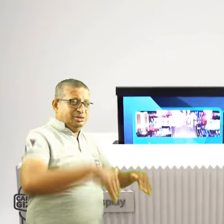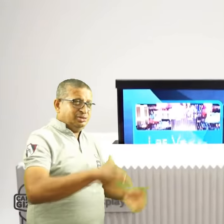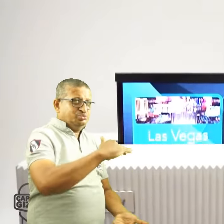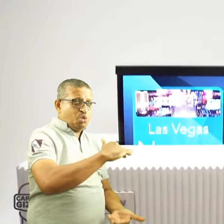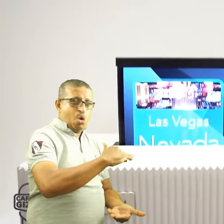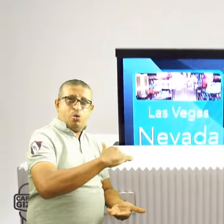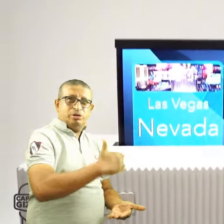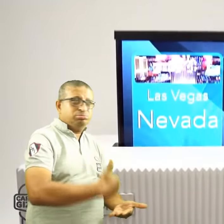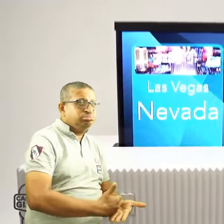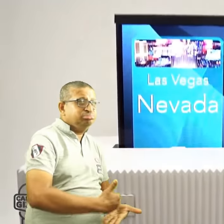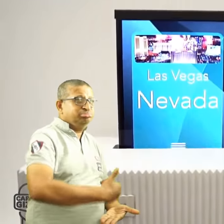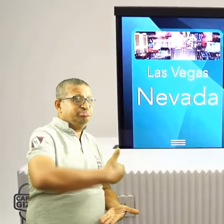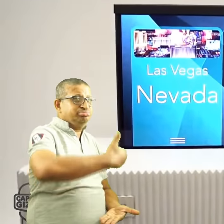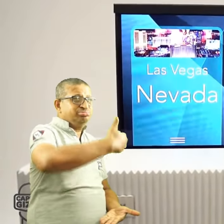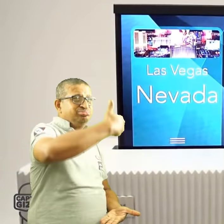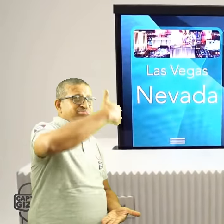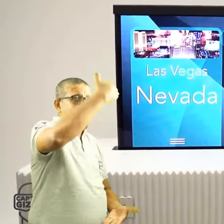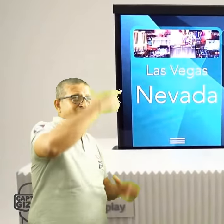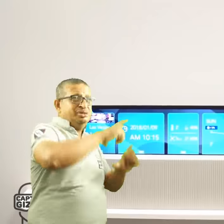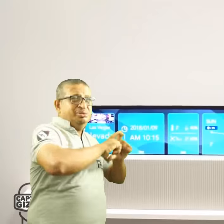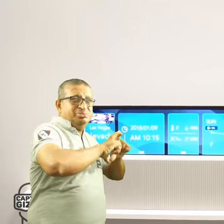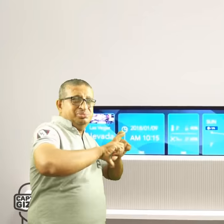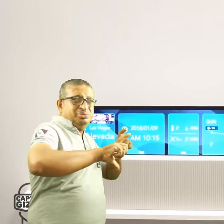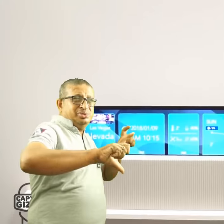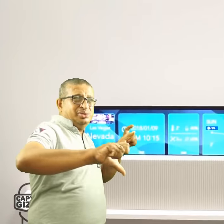it grows to the size of the content or application.